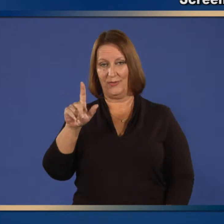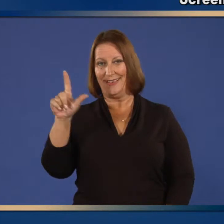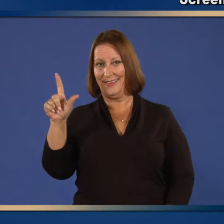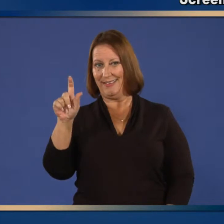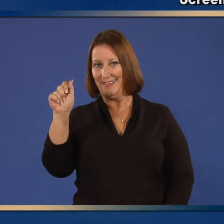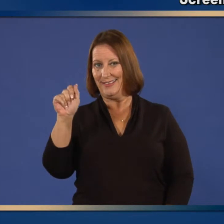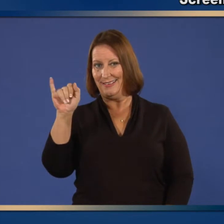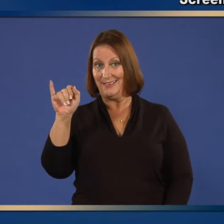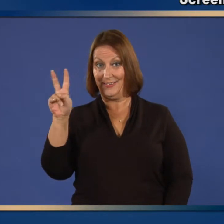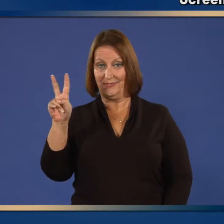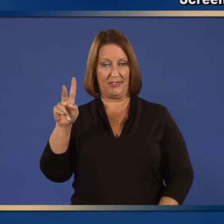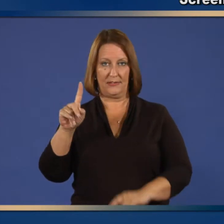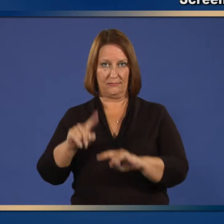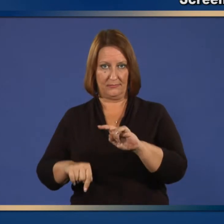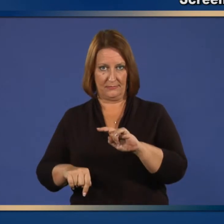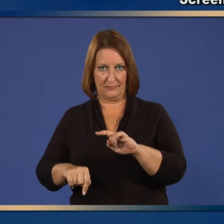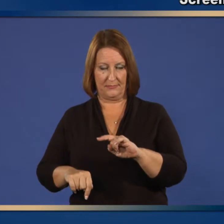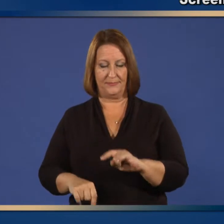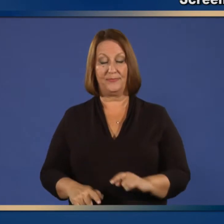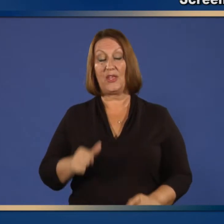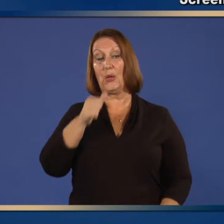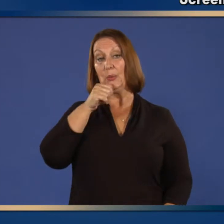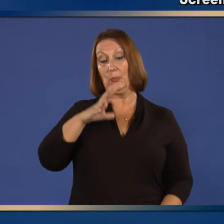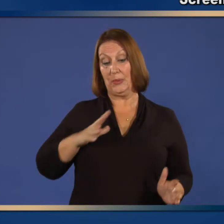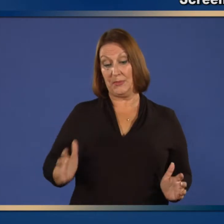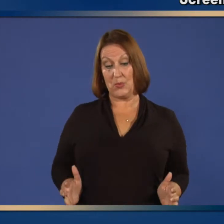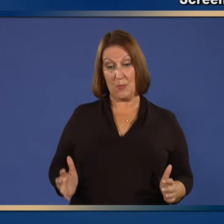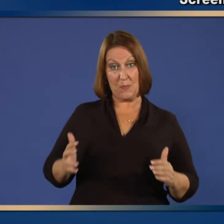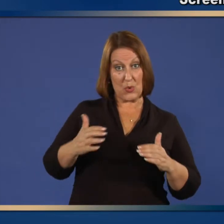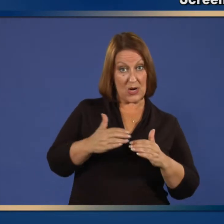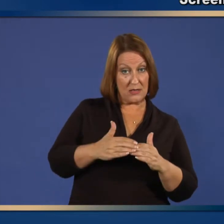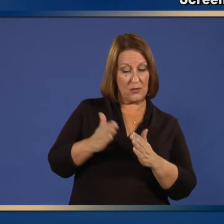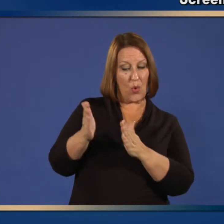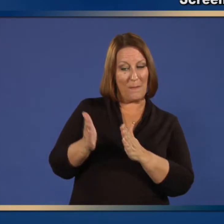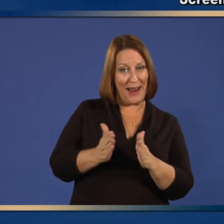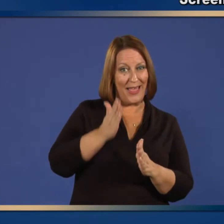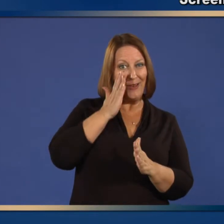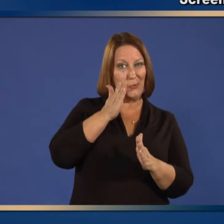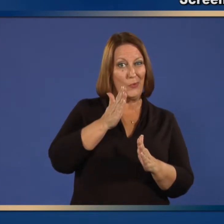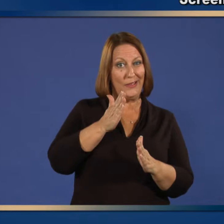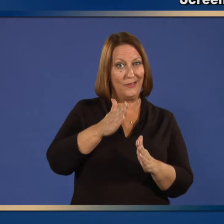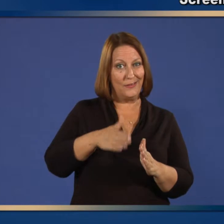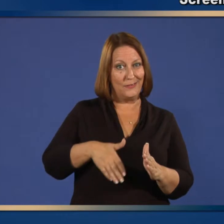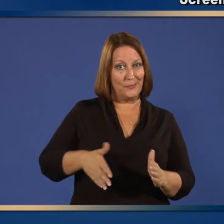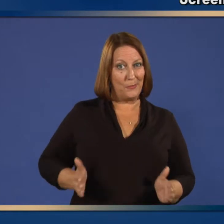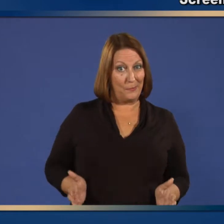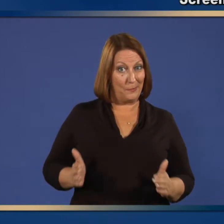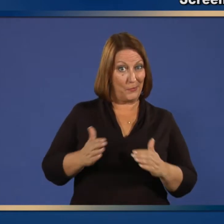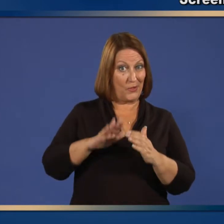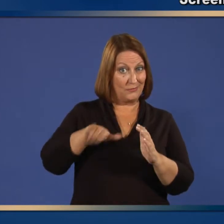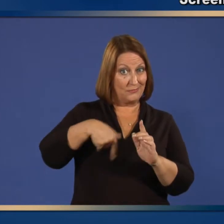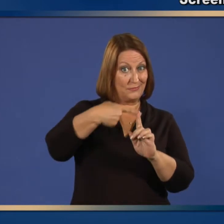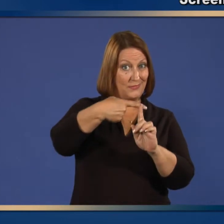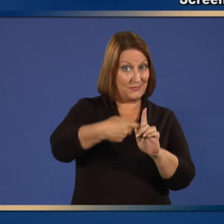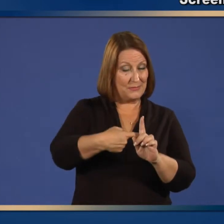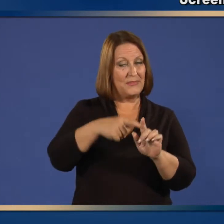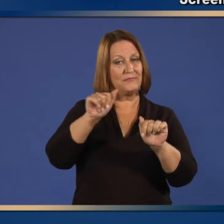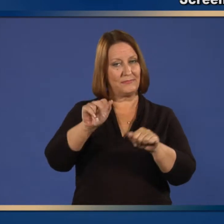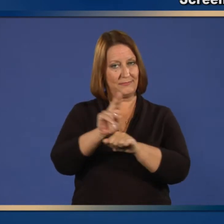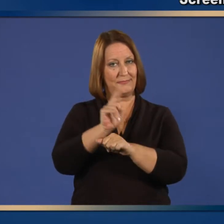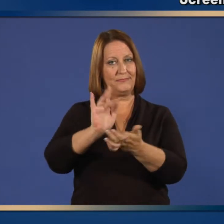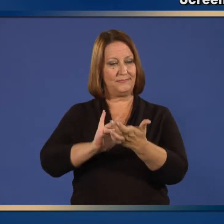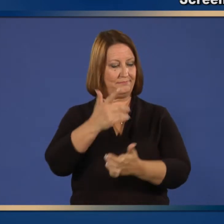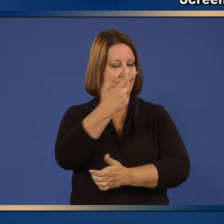19. All pregnant women should, however, be vaccinated with the inactivated injectable influenza